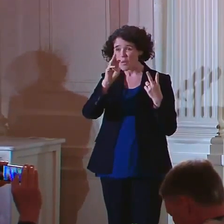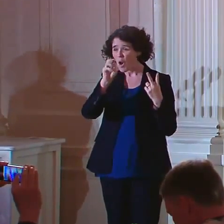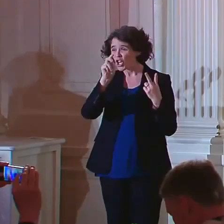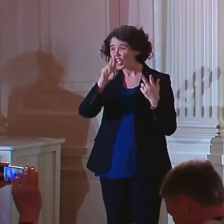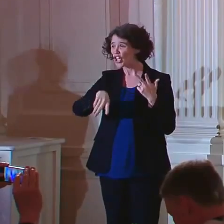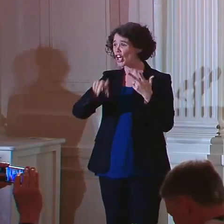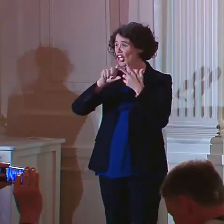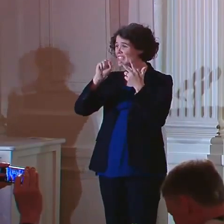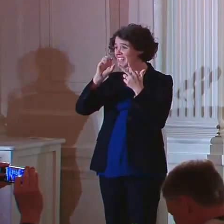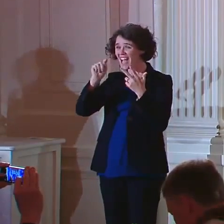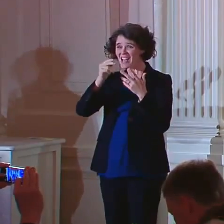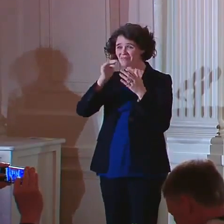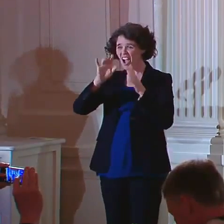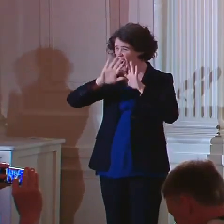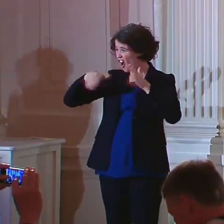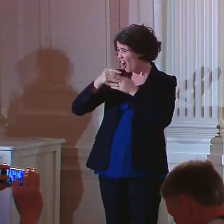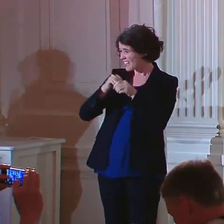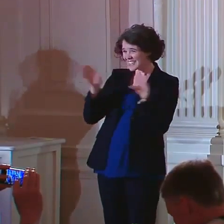same room.